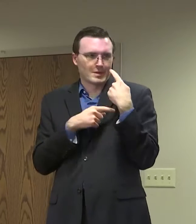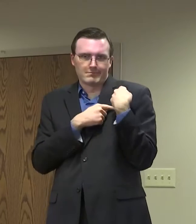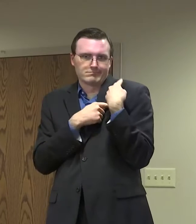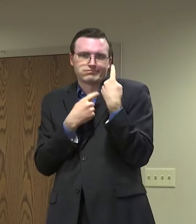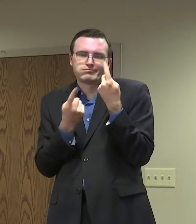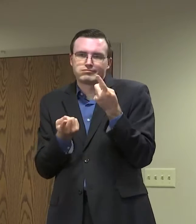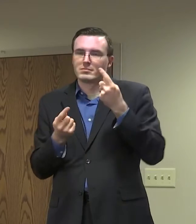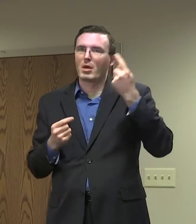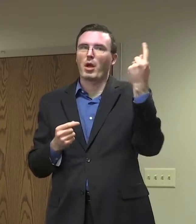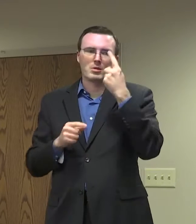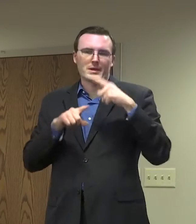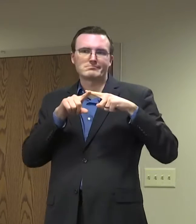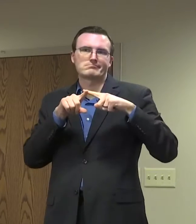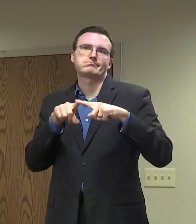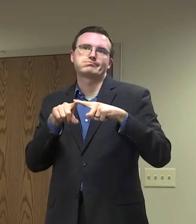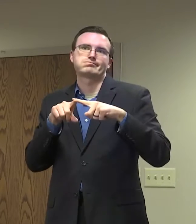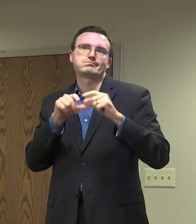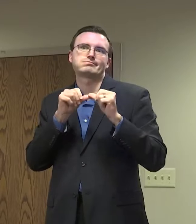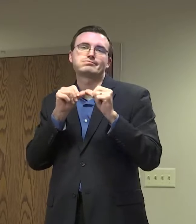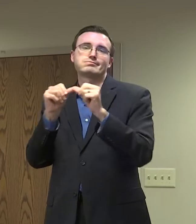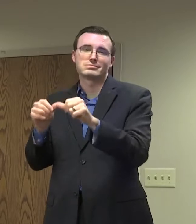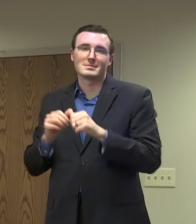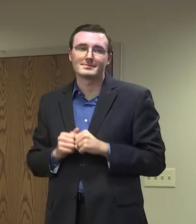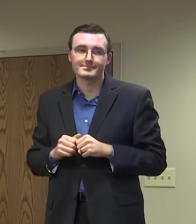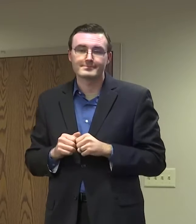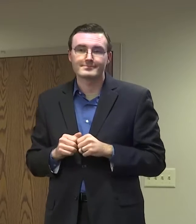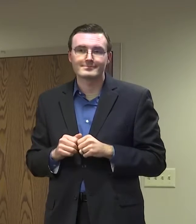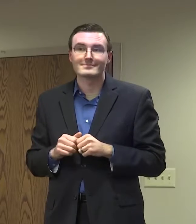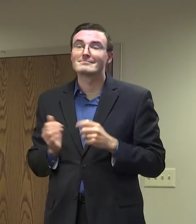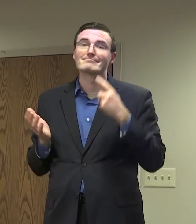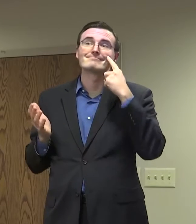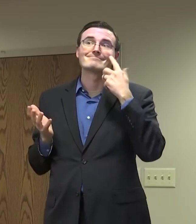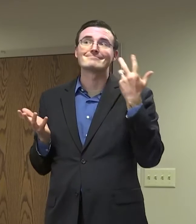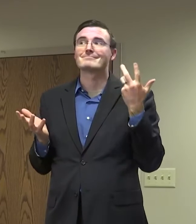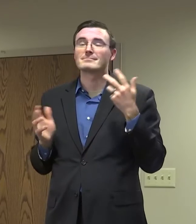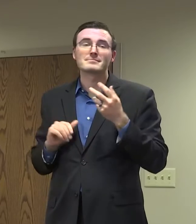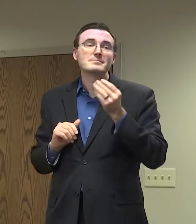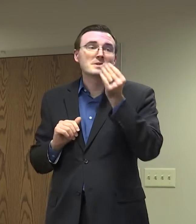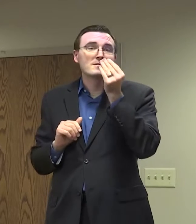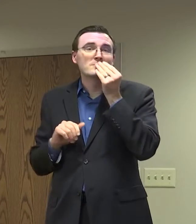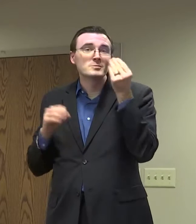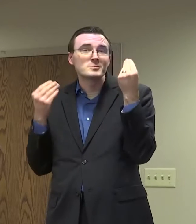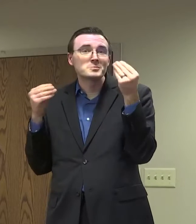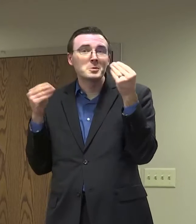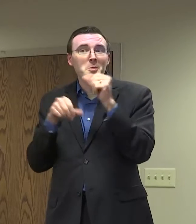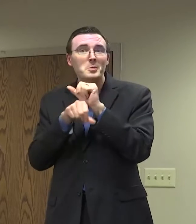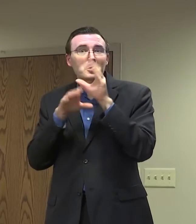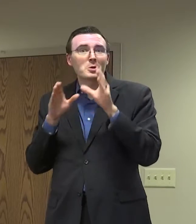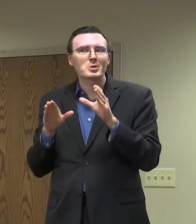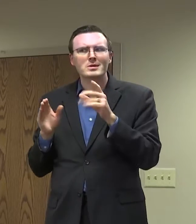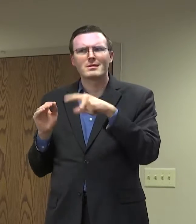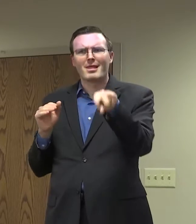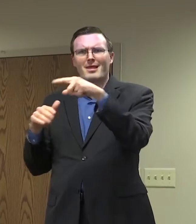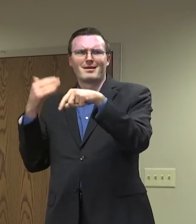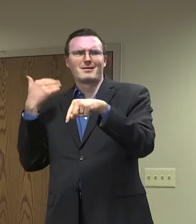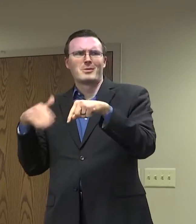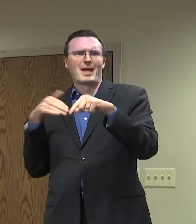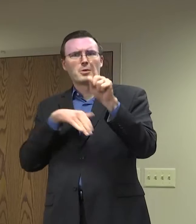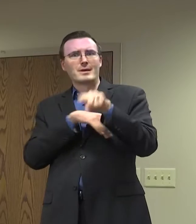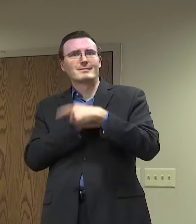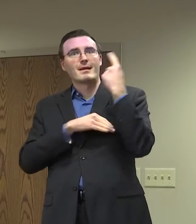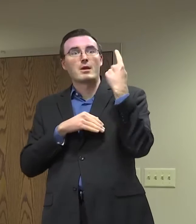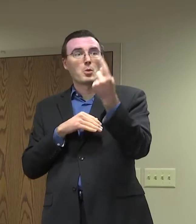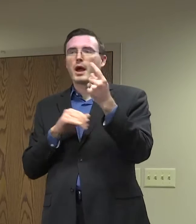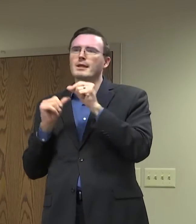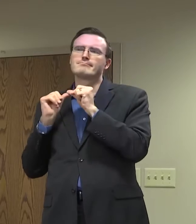pandemic. Who can forget, not forget our grocery store workers who have really kind of been the ones on the front line since day one